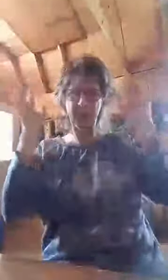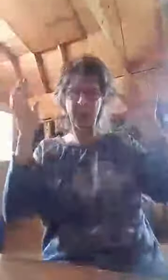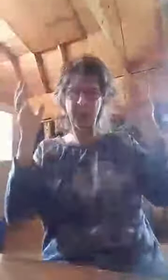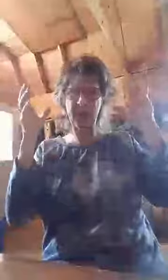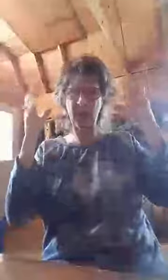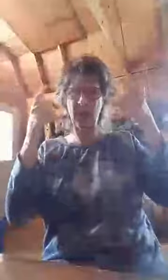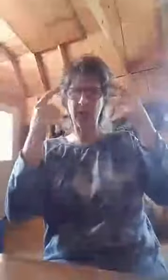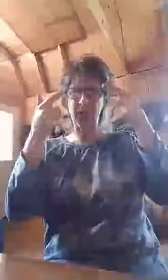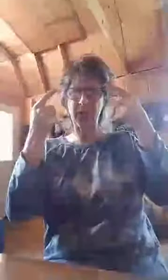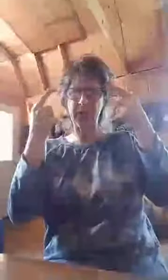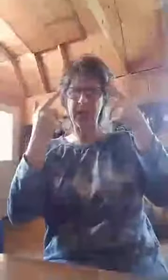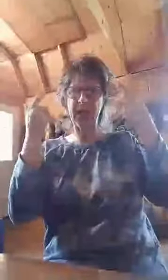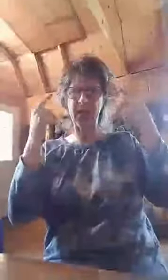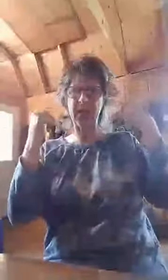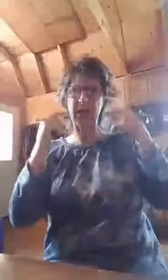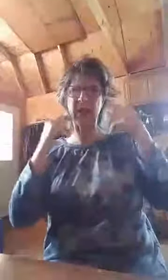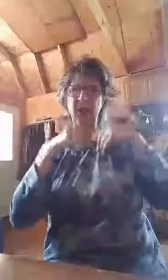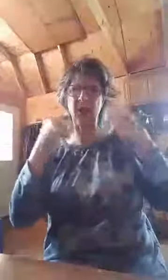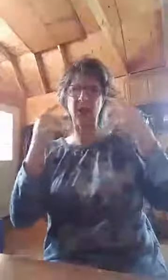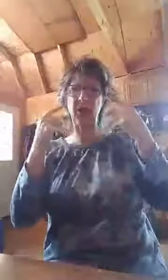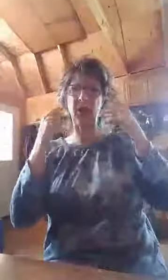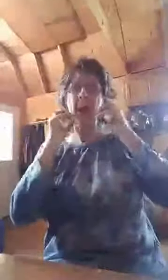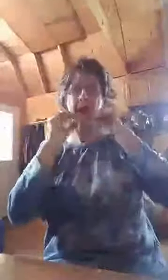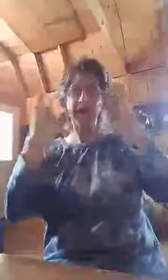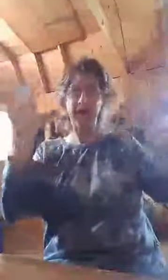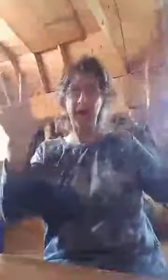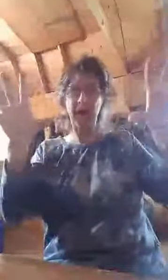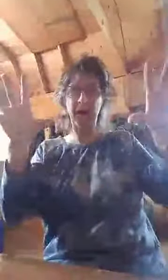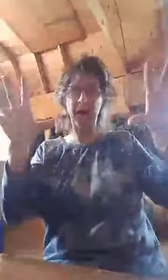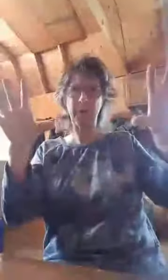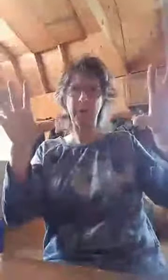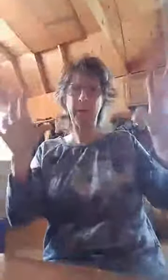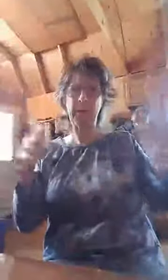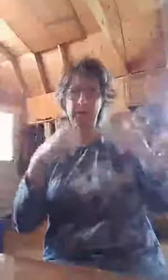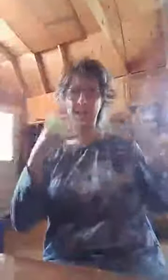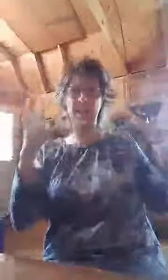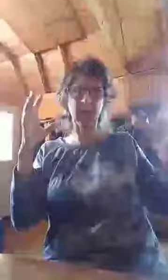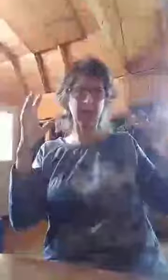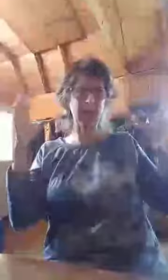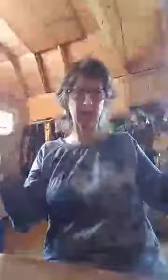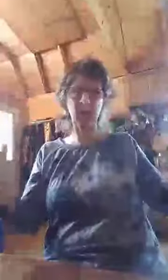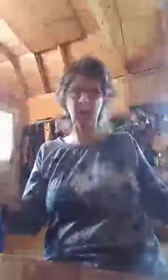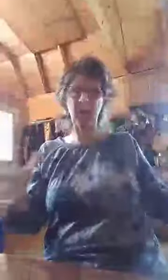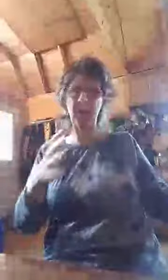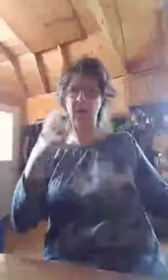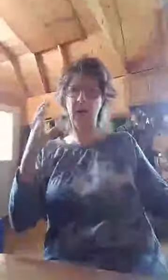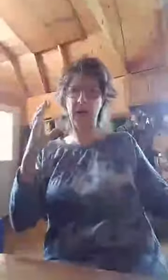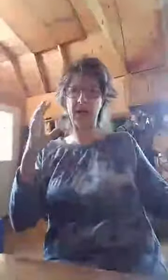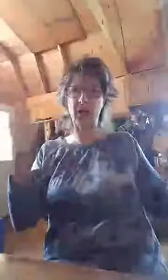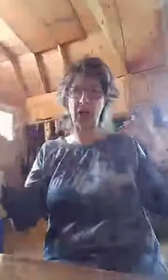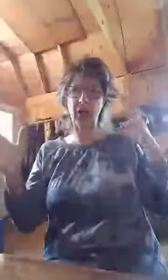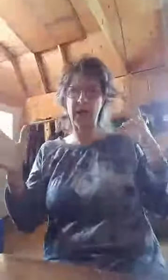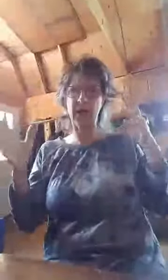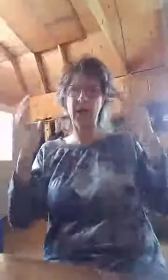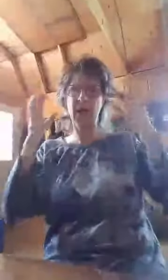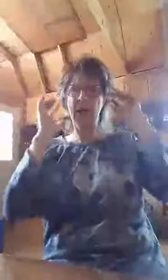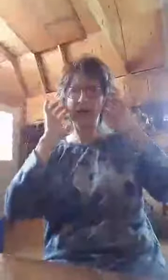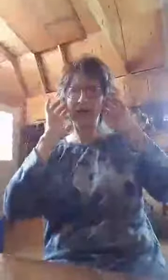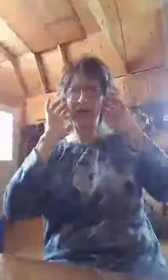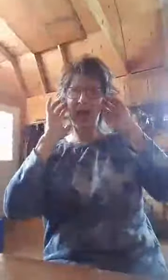spirit being. So I should be able to see, hear, taste, smell, feel, and speak into the spirit realm and change things. And I